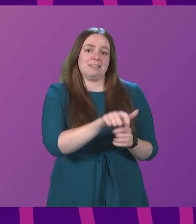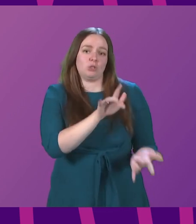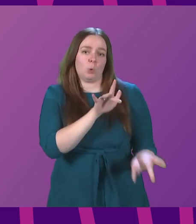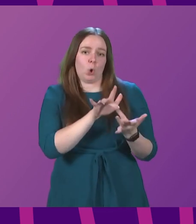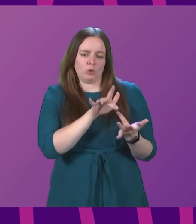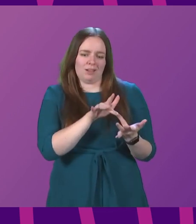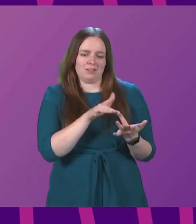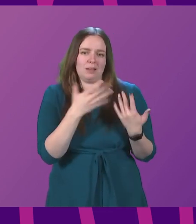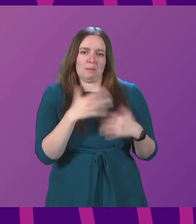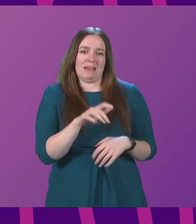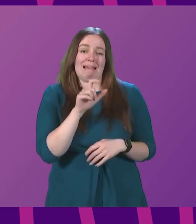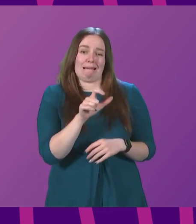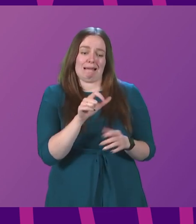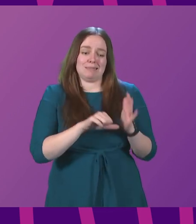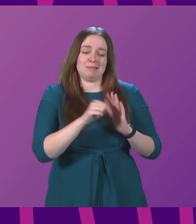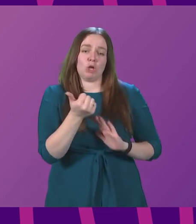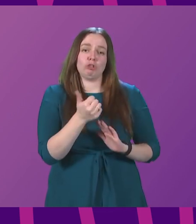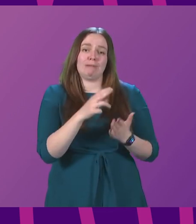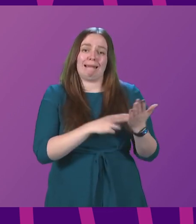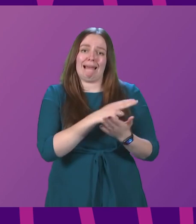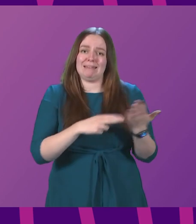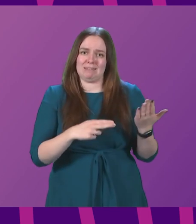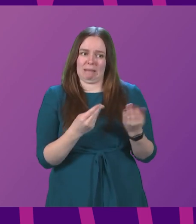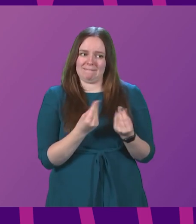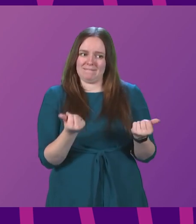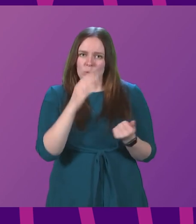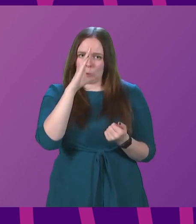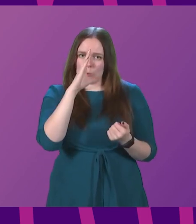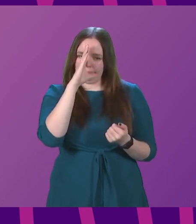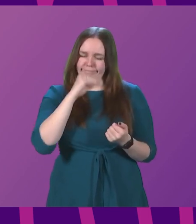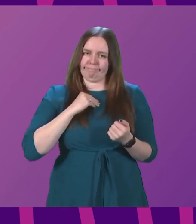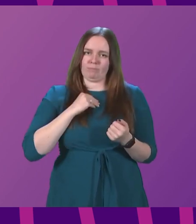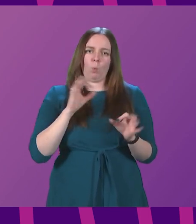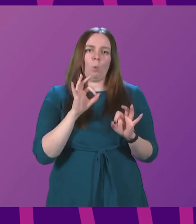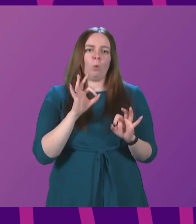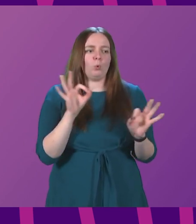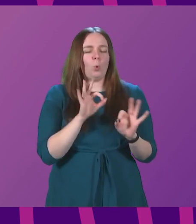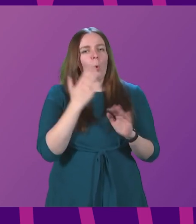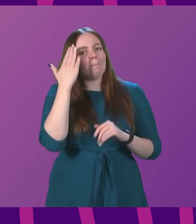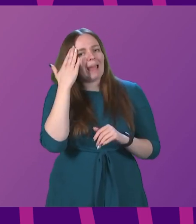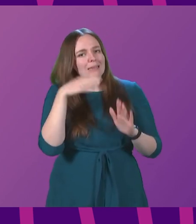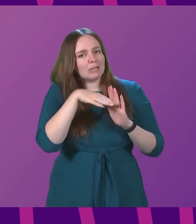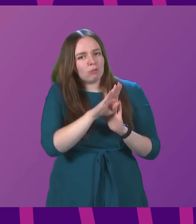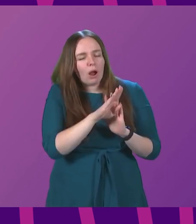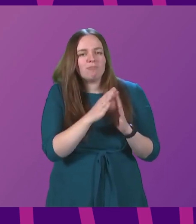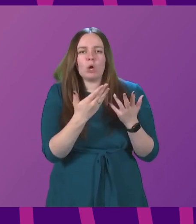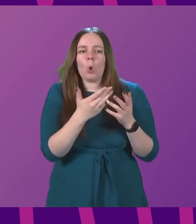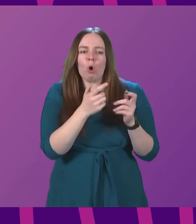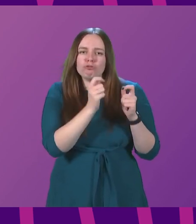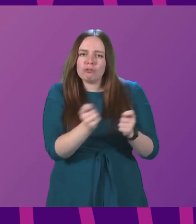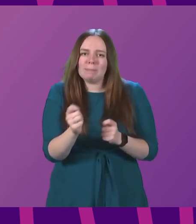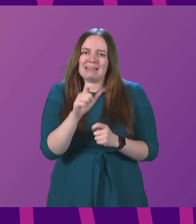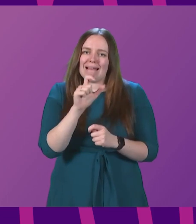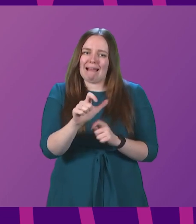who had cancer surgery cancelled with only a few days' notice, as there were no beds in recovery or in any other ward for cancer procedures at our local